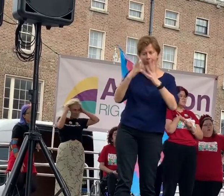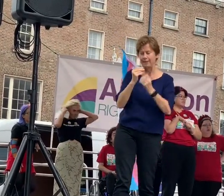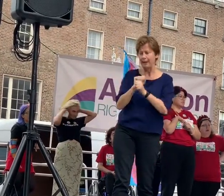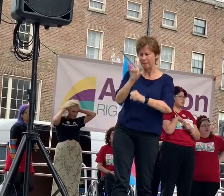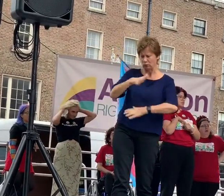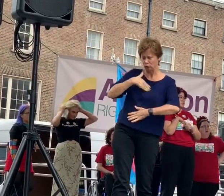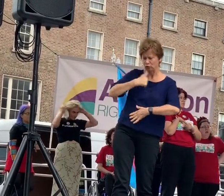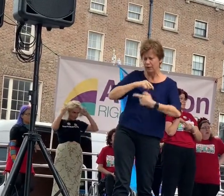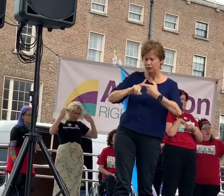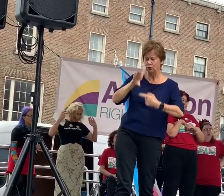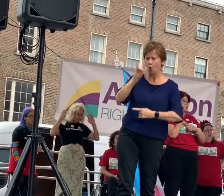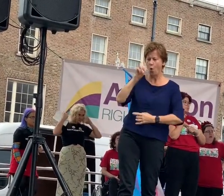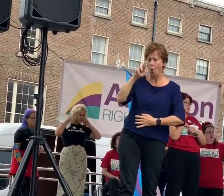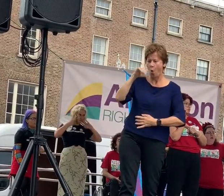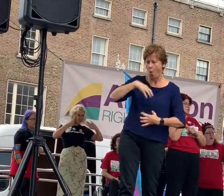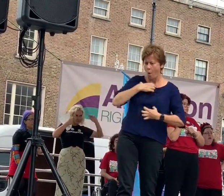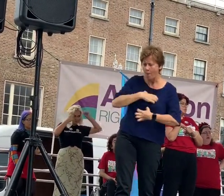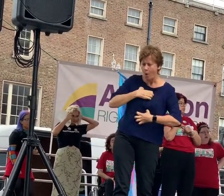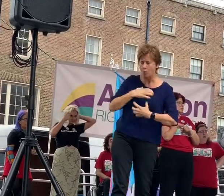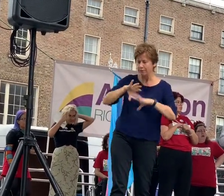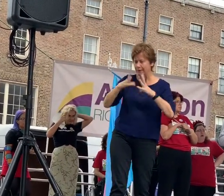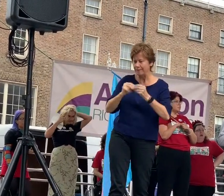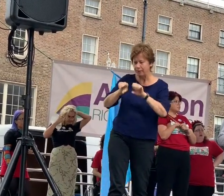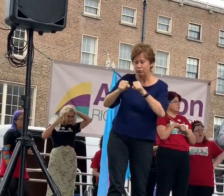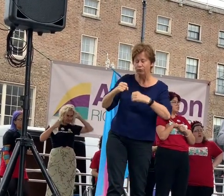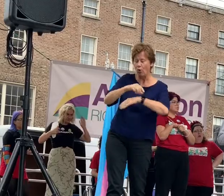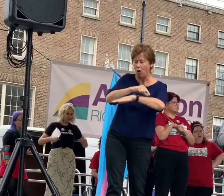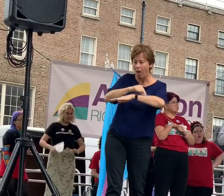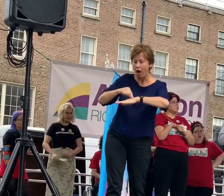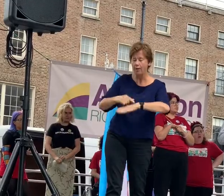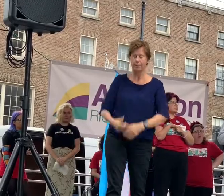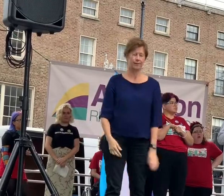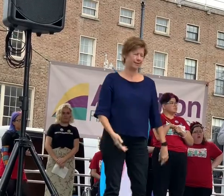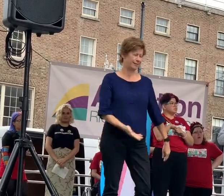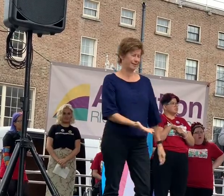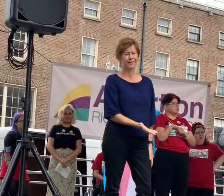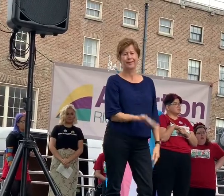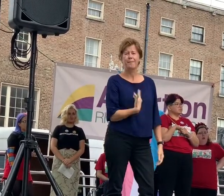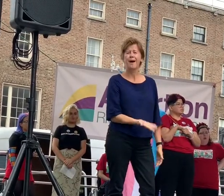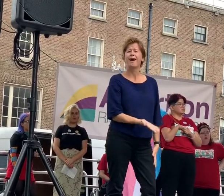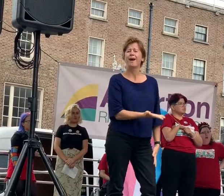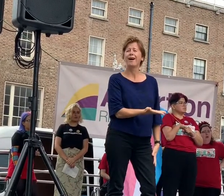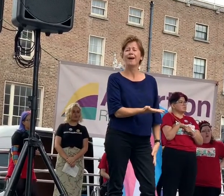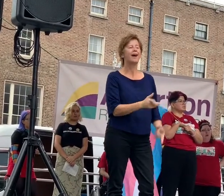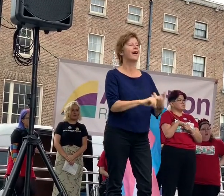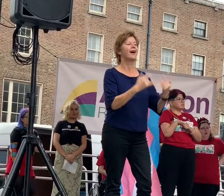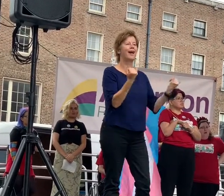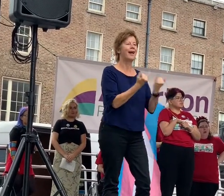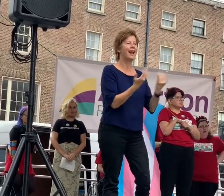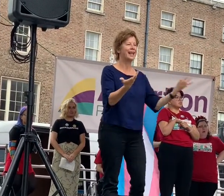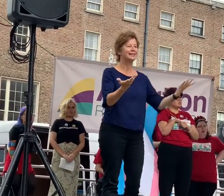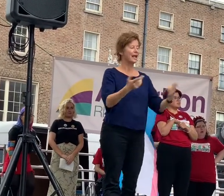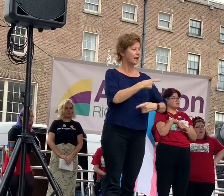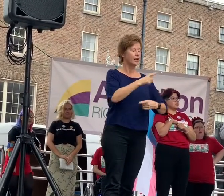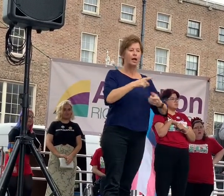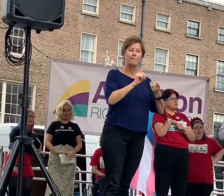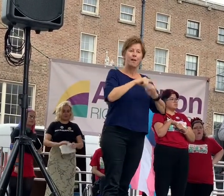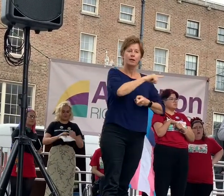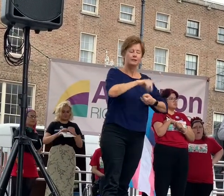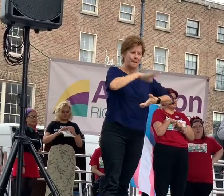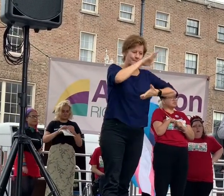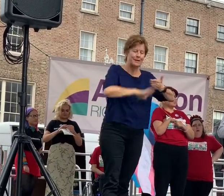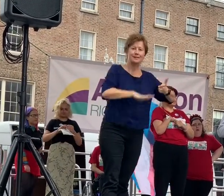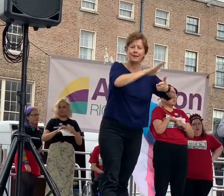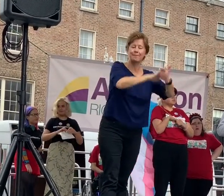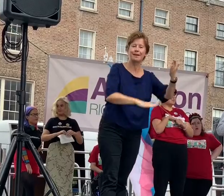you. You're a broken arm. It results in other illnesses being missed and undue stress. The same